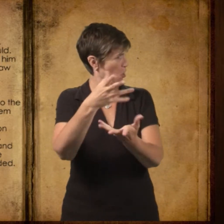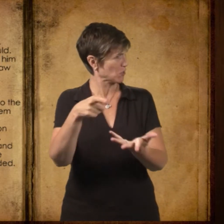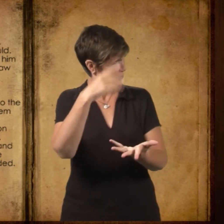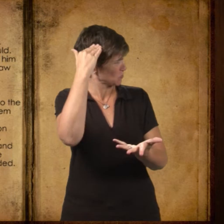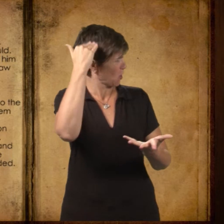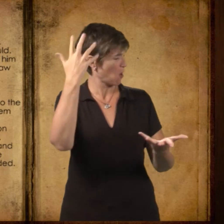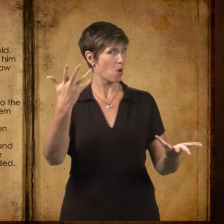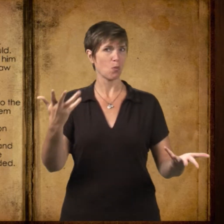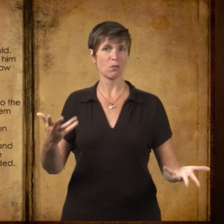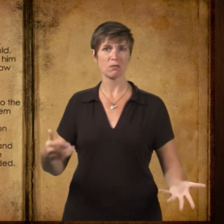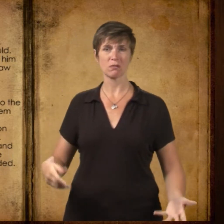Everybody saw that.